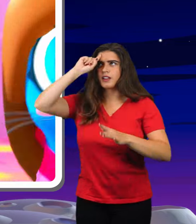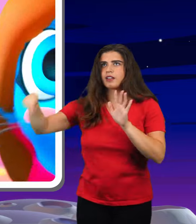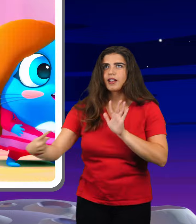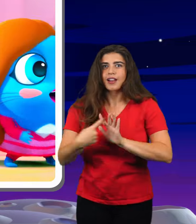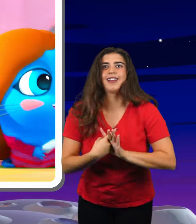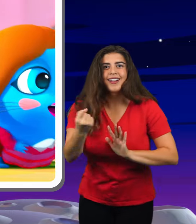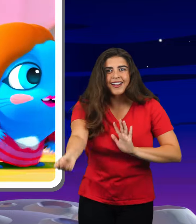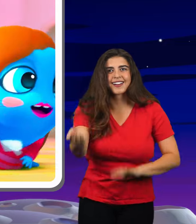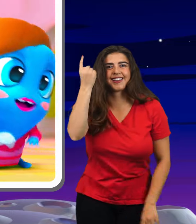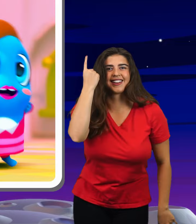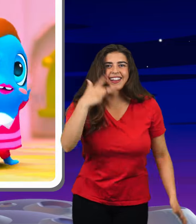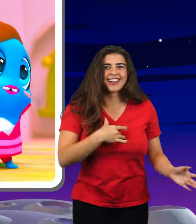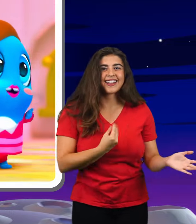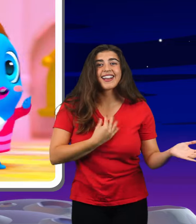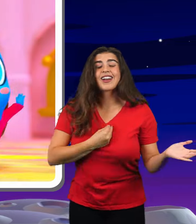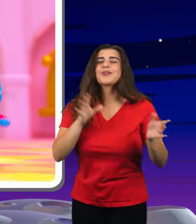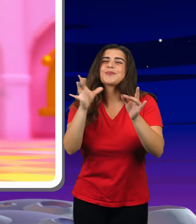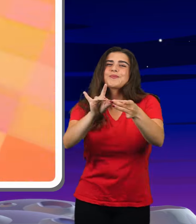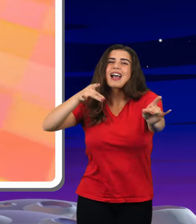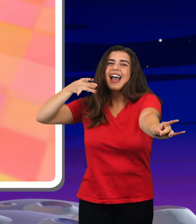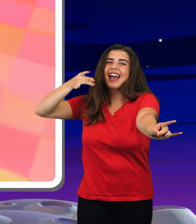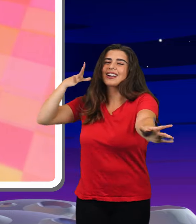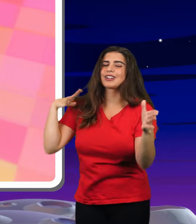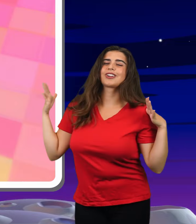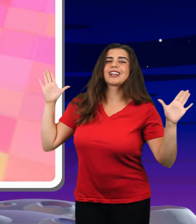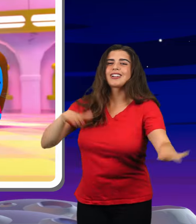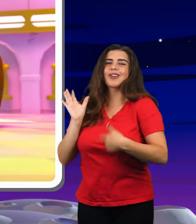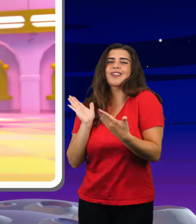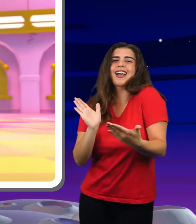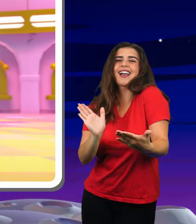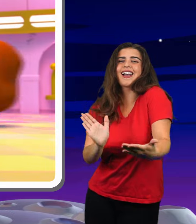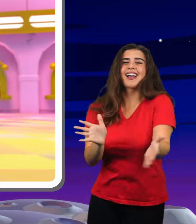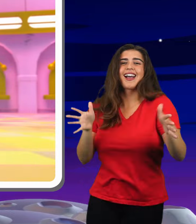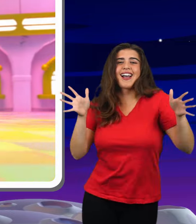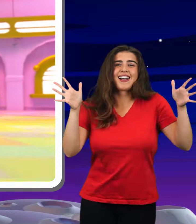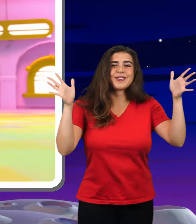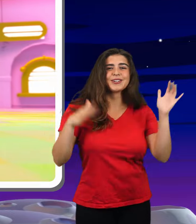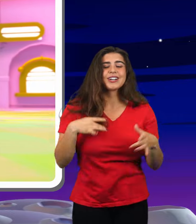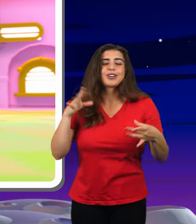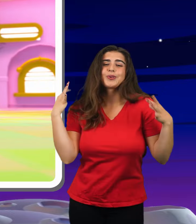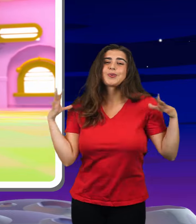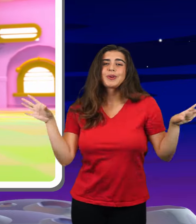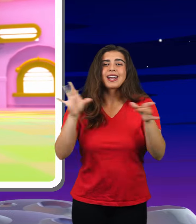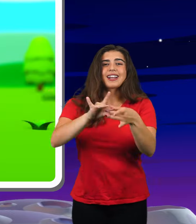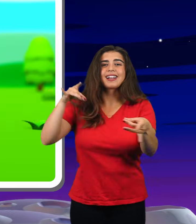All the way I'm learning All Just to make feelings real Cupid's where you're so bad